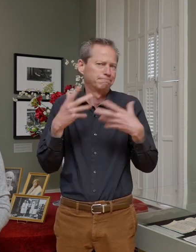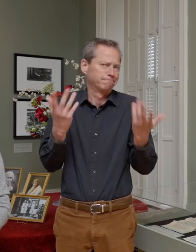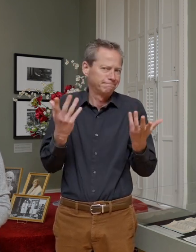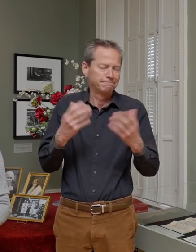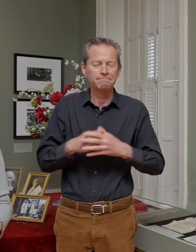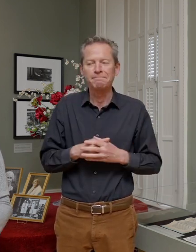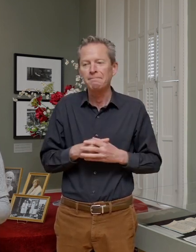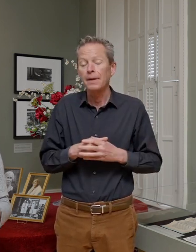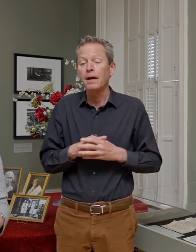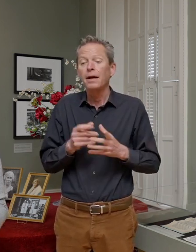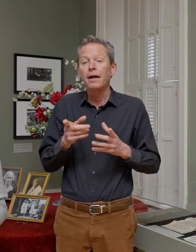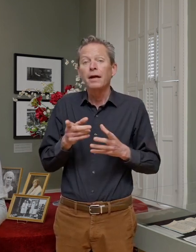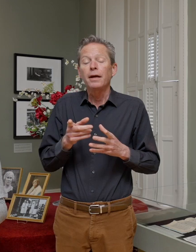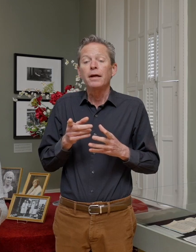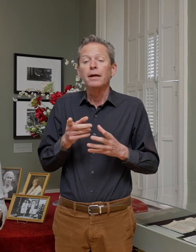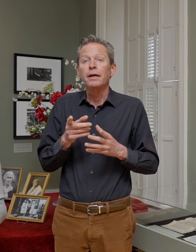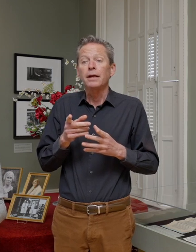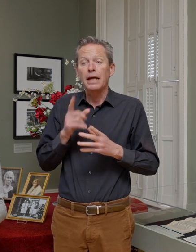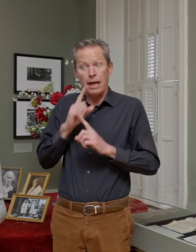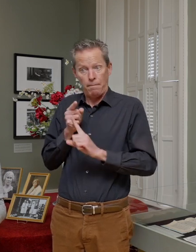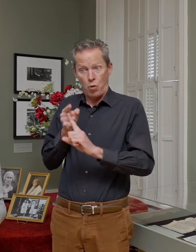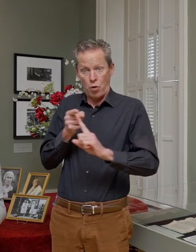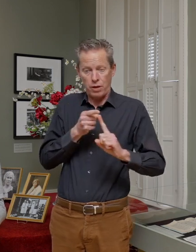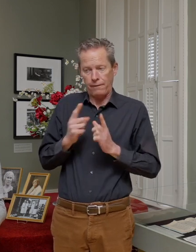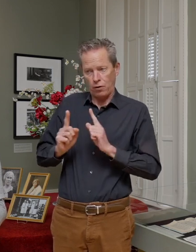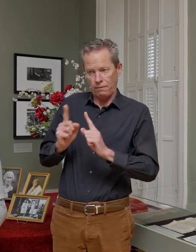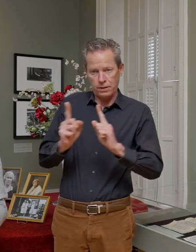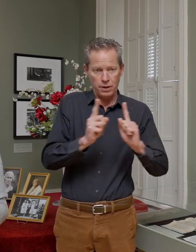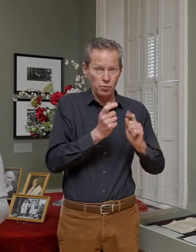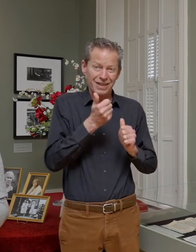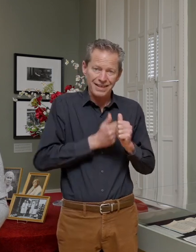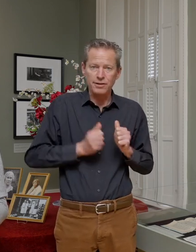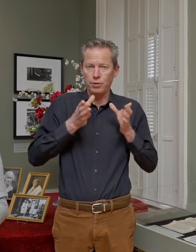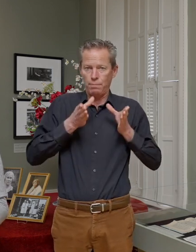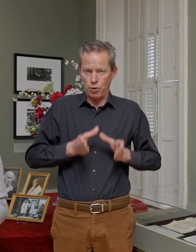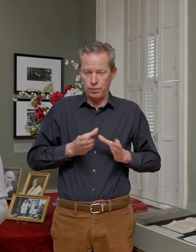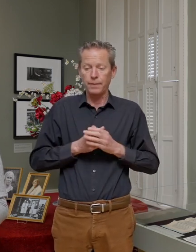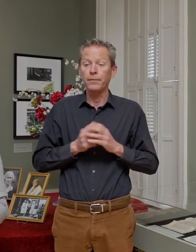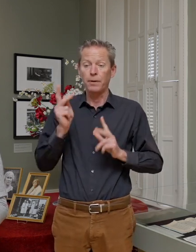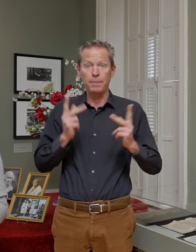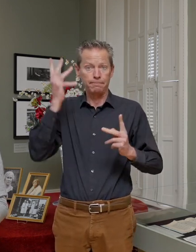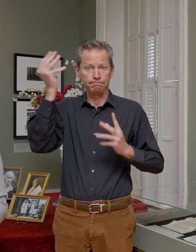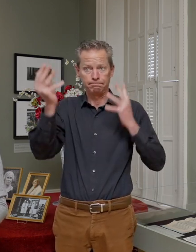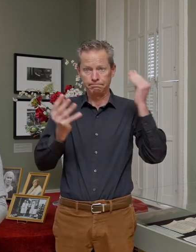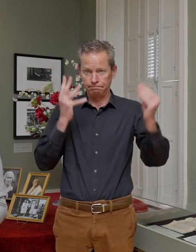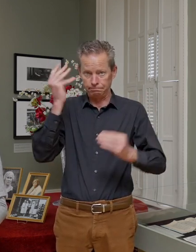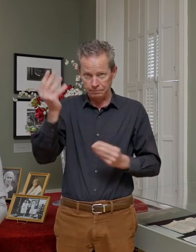he made a point to have a conversation with everyone. After people had left, they heard